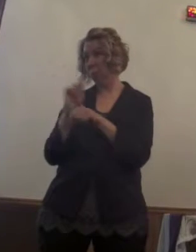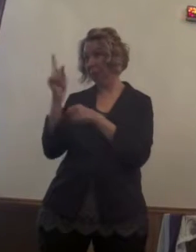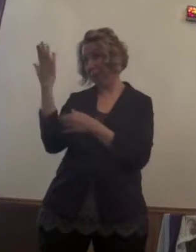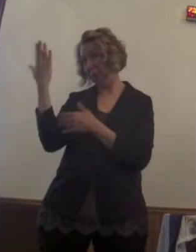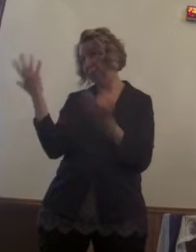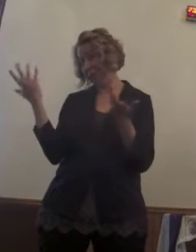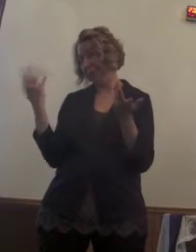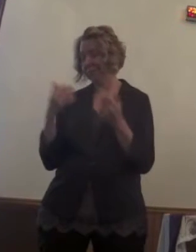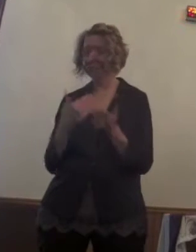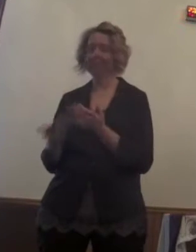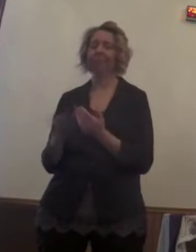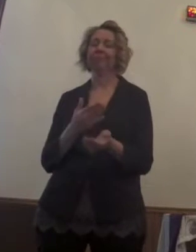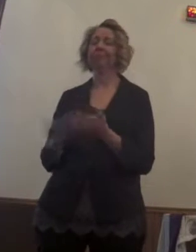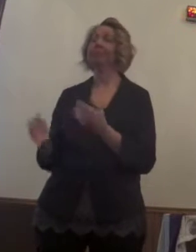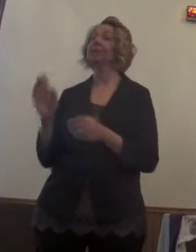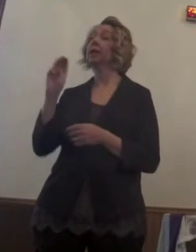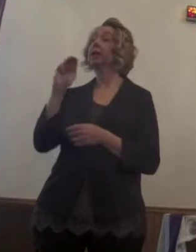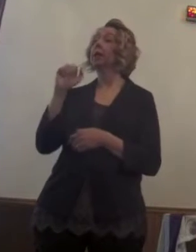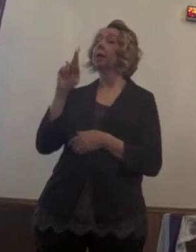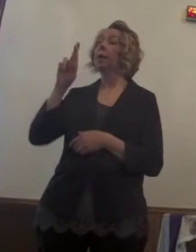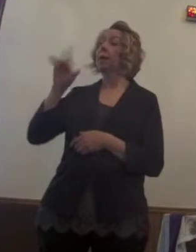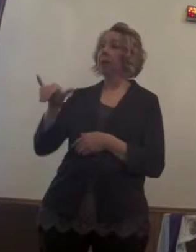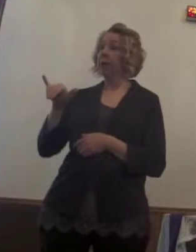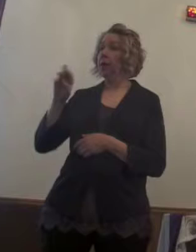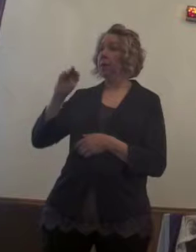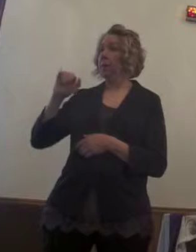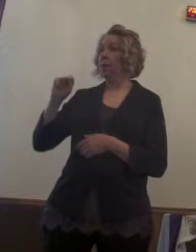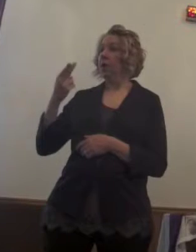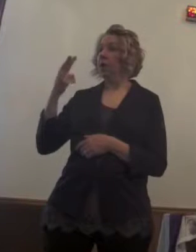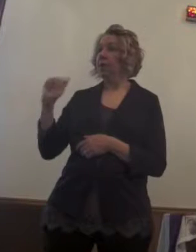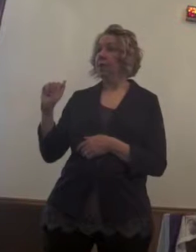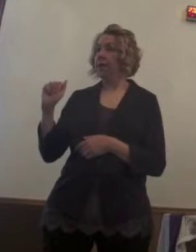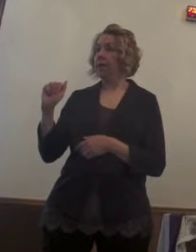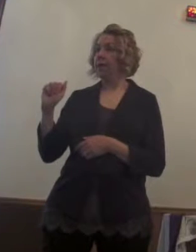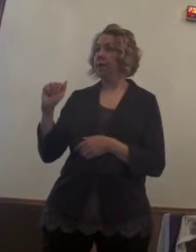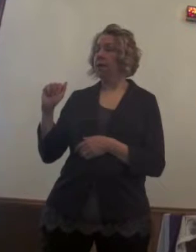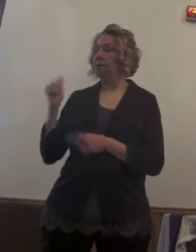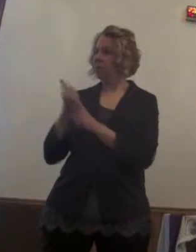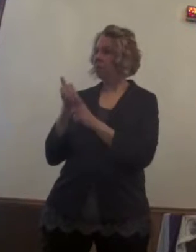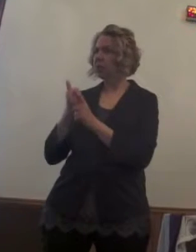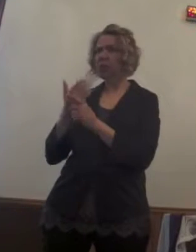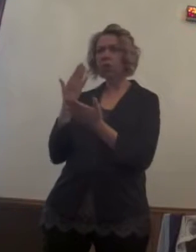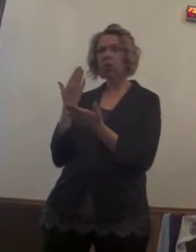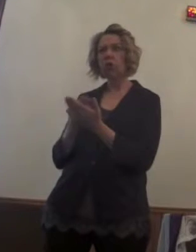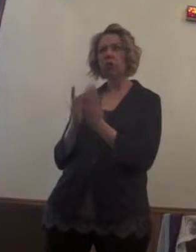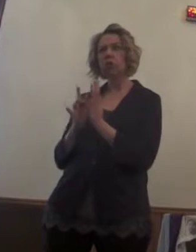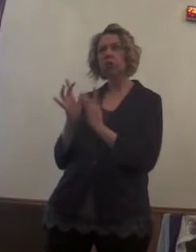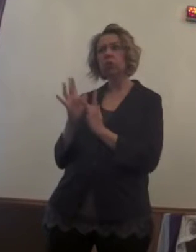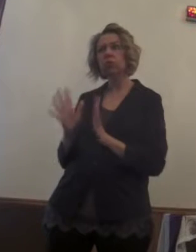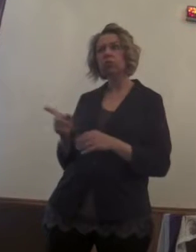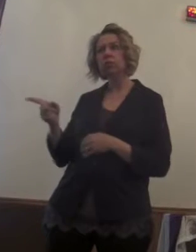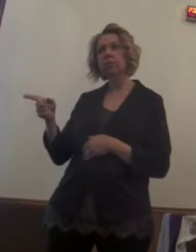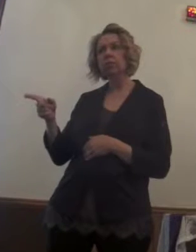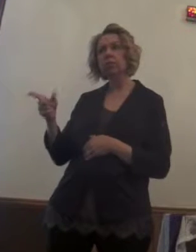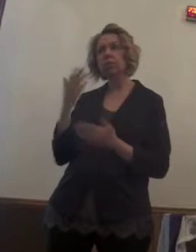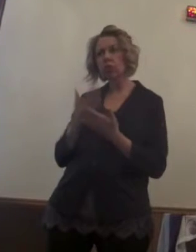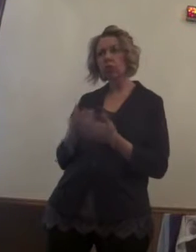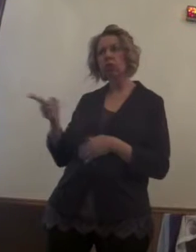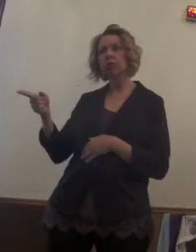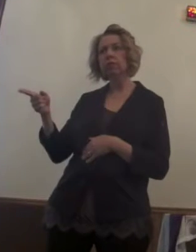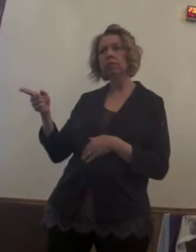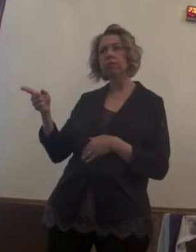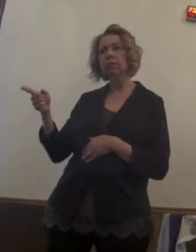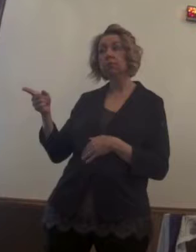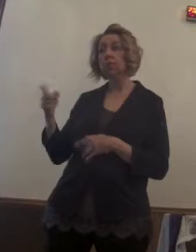in the rites of looking at Christianity. They were outstanding Christians, but yet,